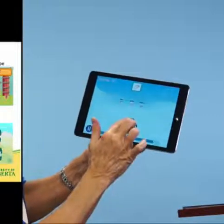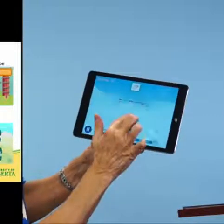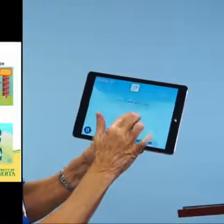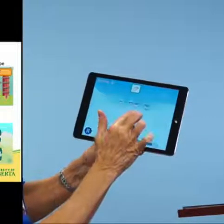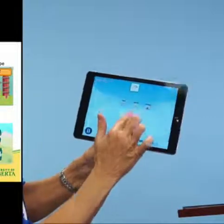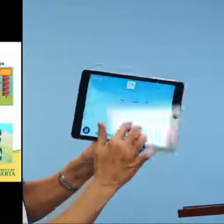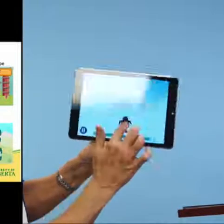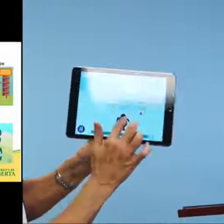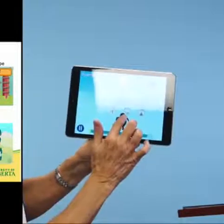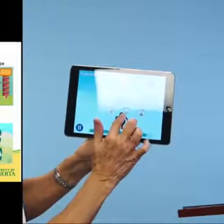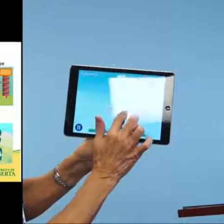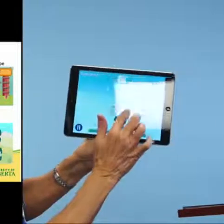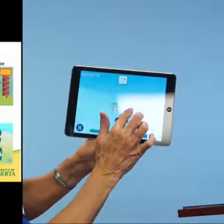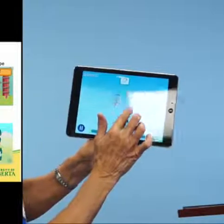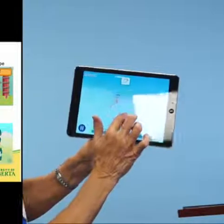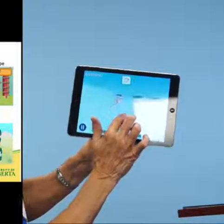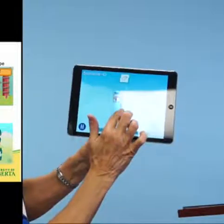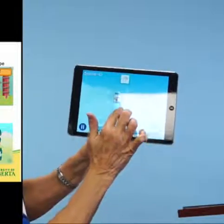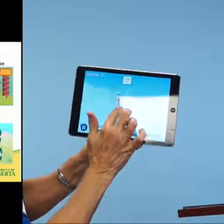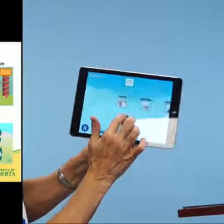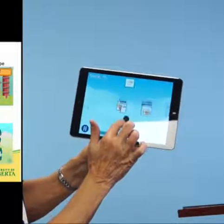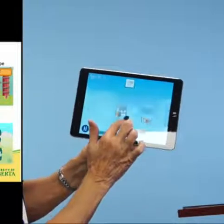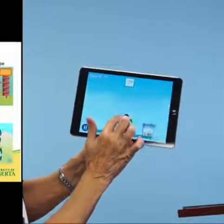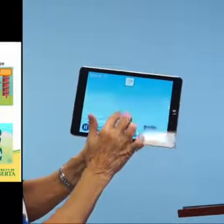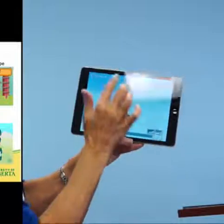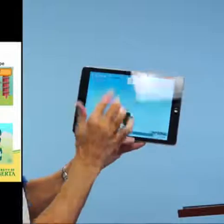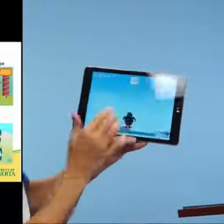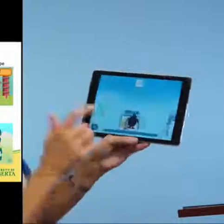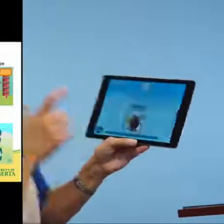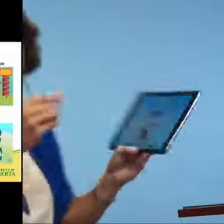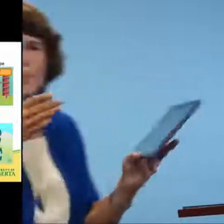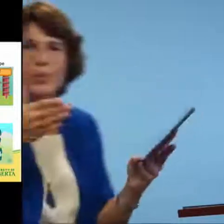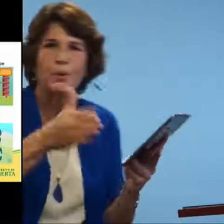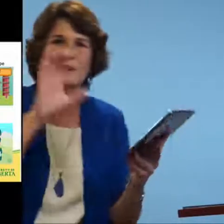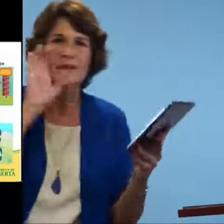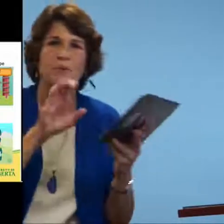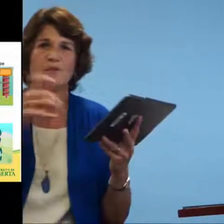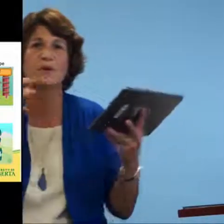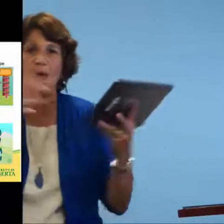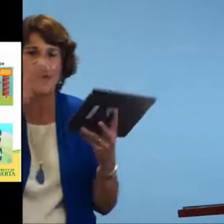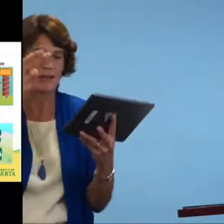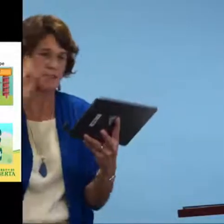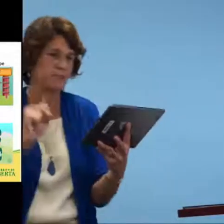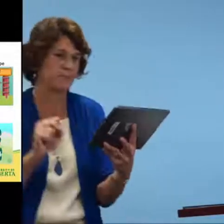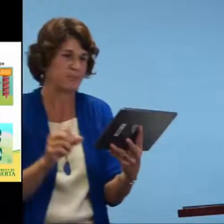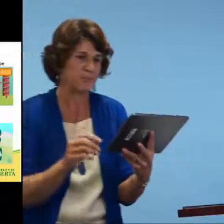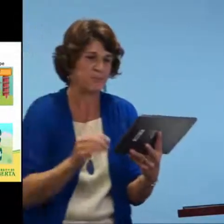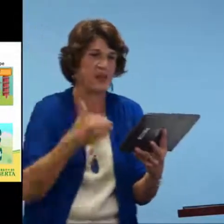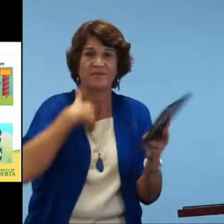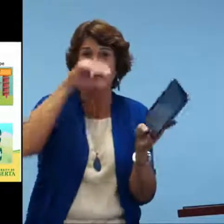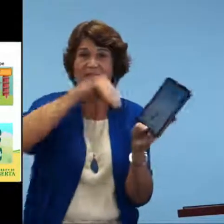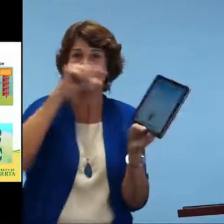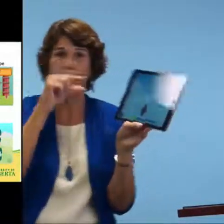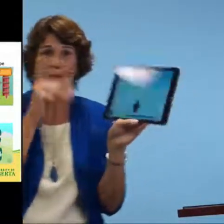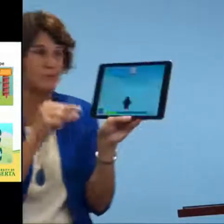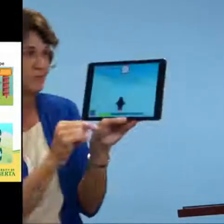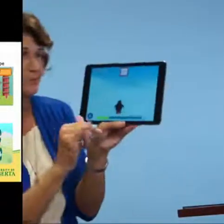And you can bring the penguin up to specific signs and go through the various handshakes and words.